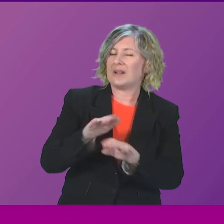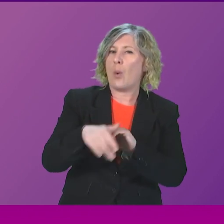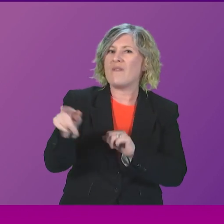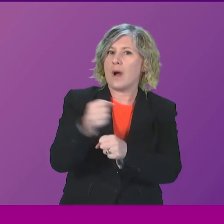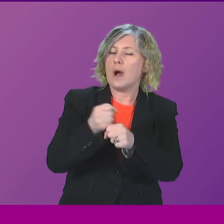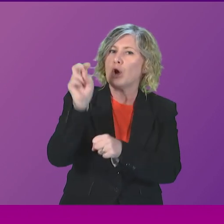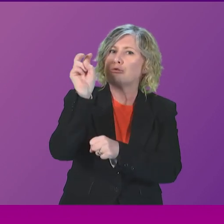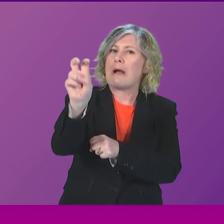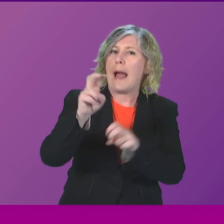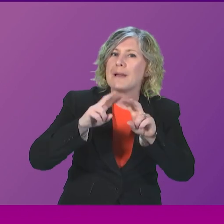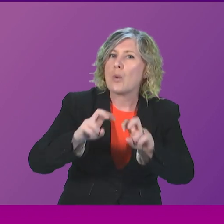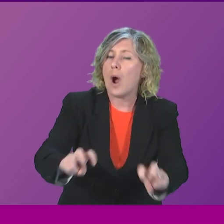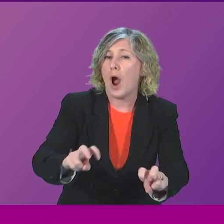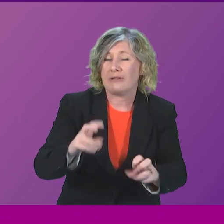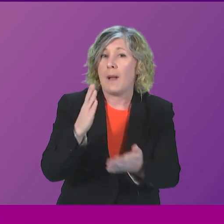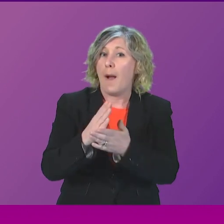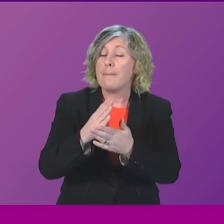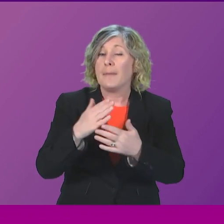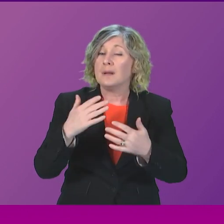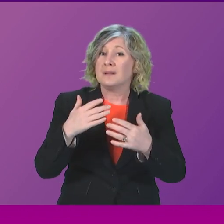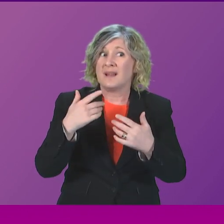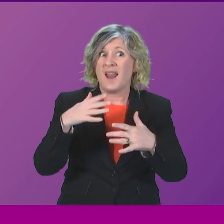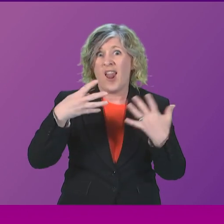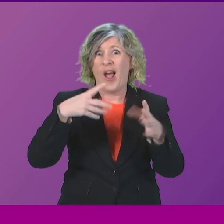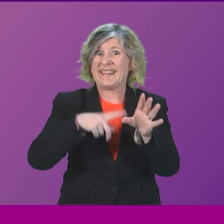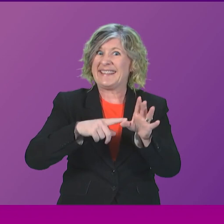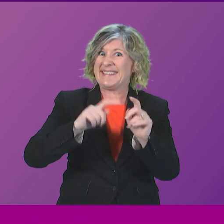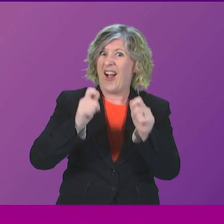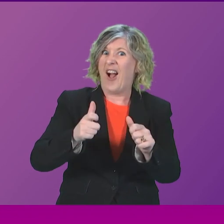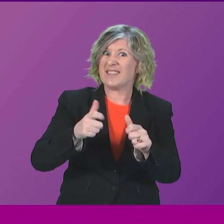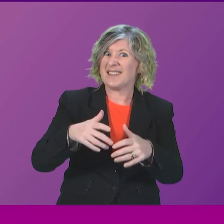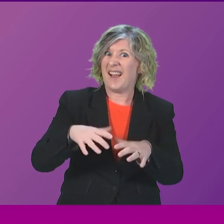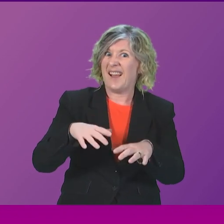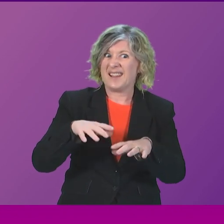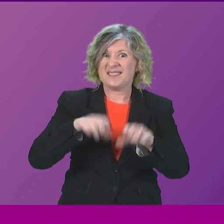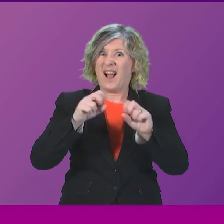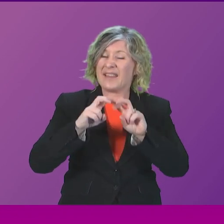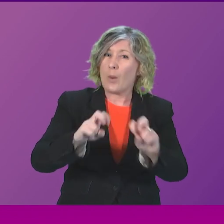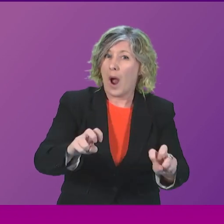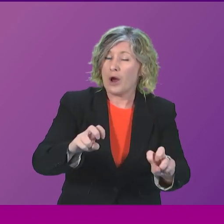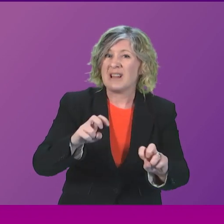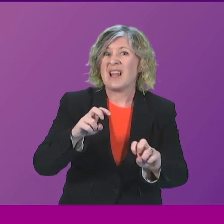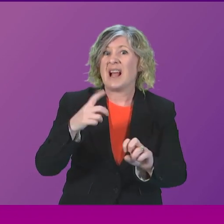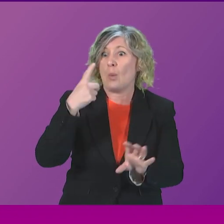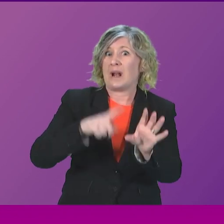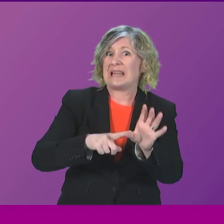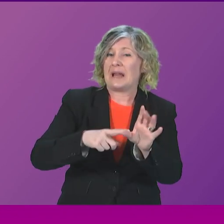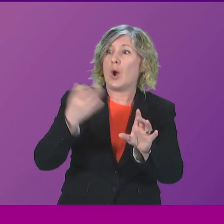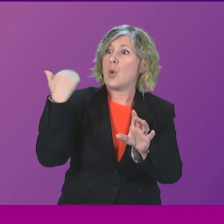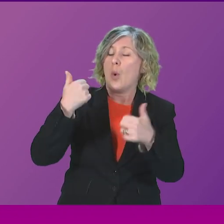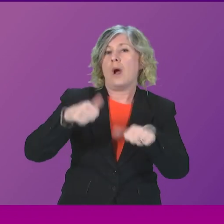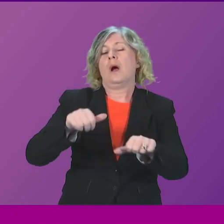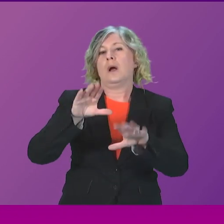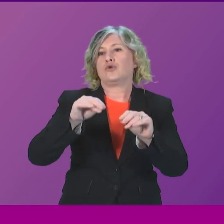printers, more than nine years after it was announced in three years since it stopped hearing evidence. has cost Scottish taxpayers over £13 million,